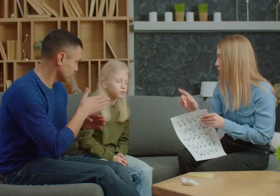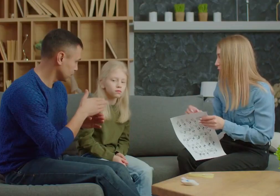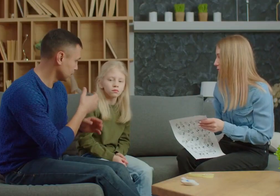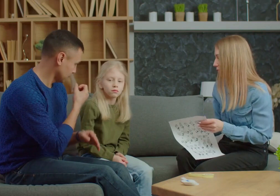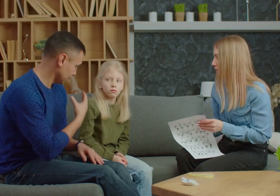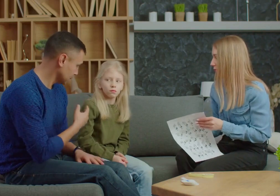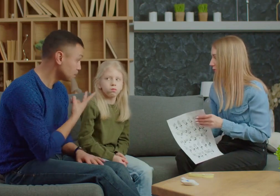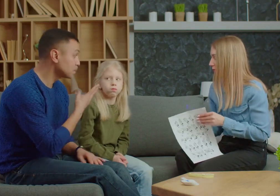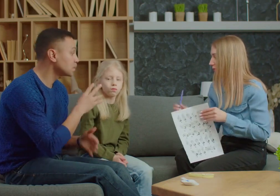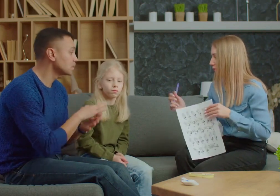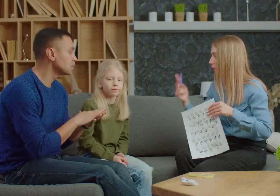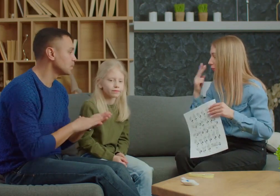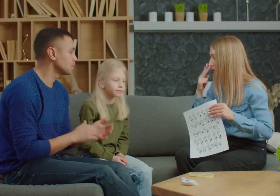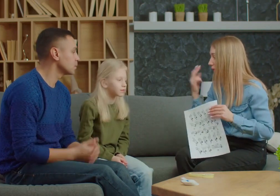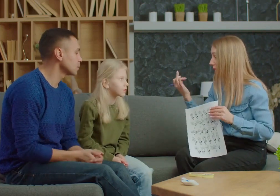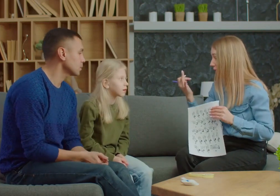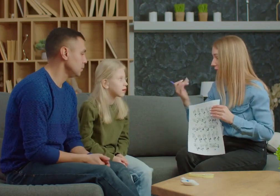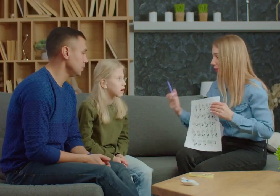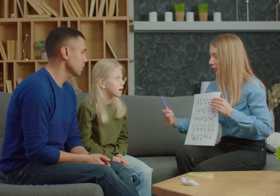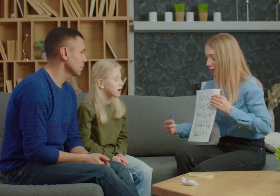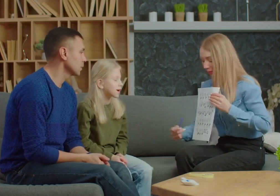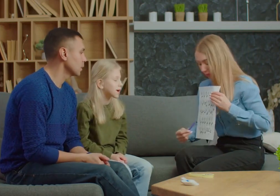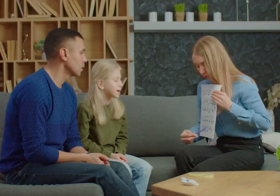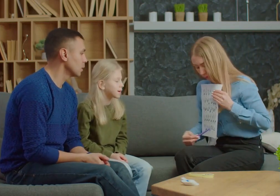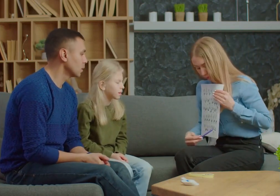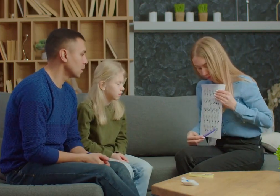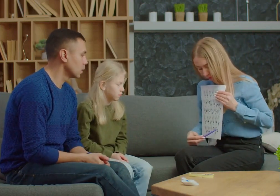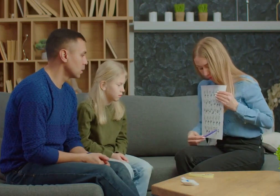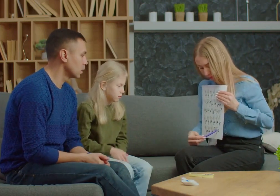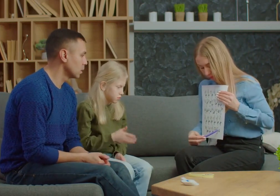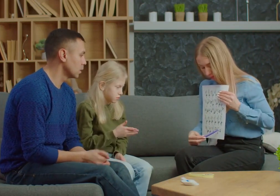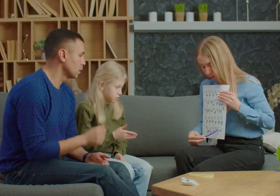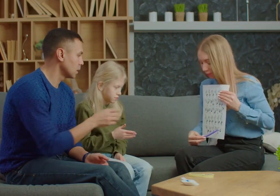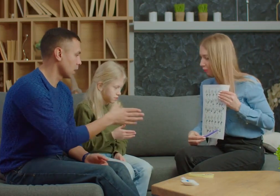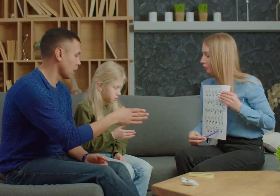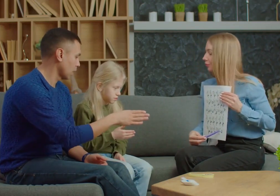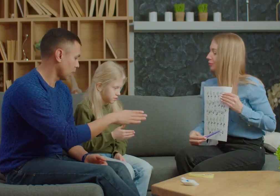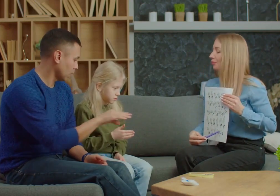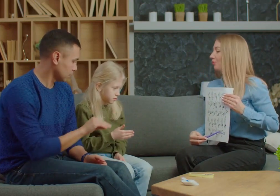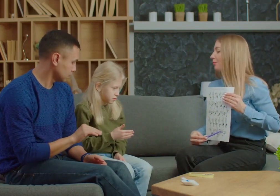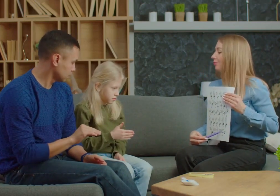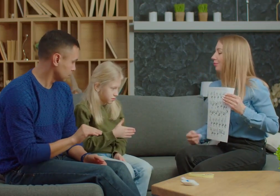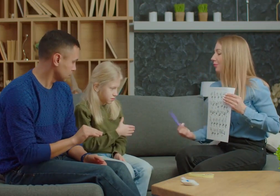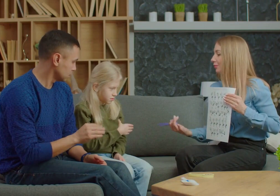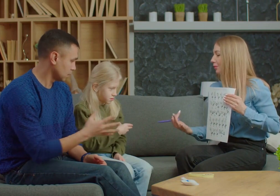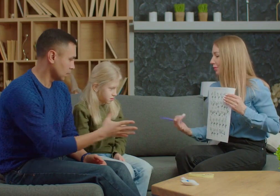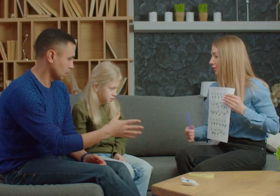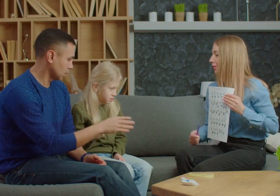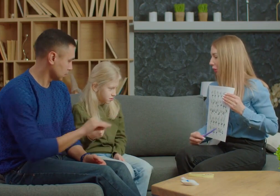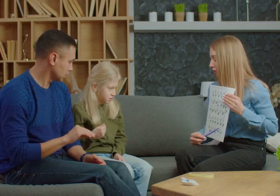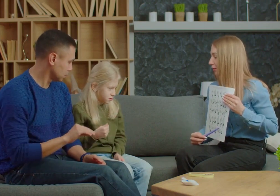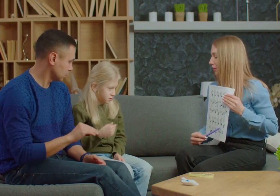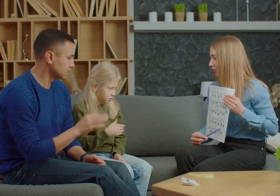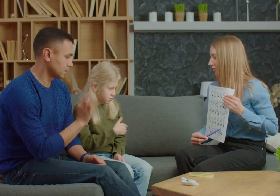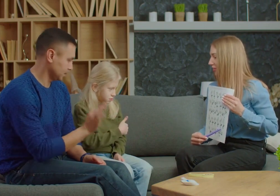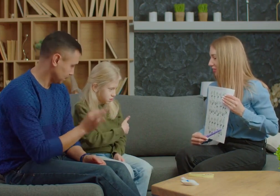He successfully petitioned the French government to create an organization that represented the deaf community's interests, the Société